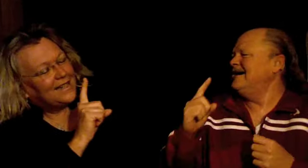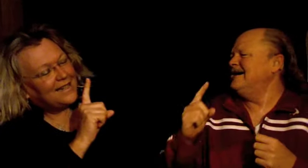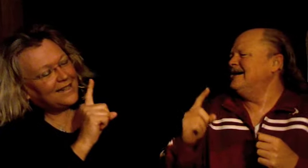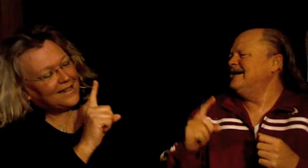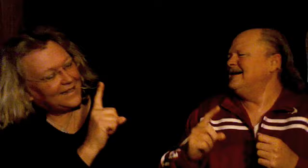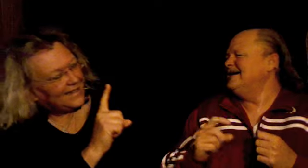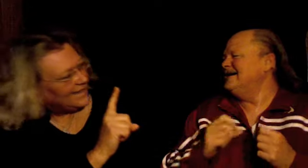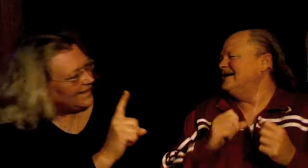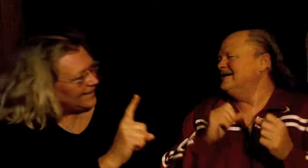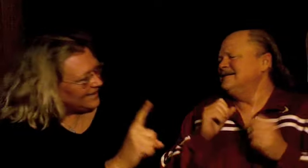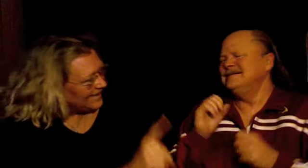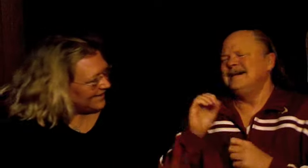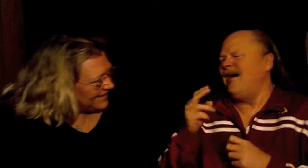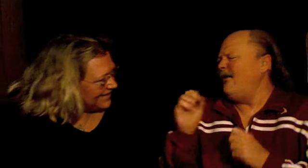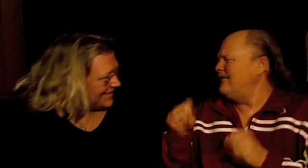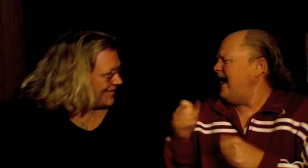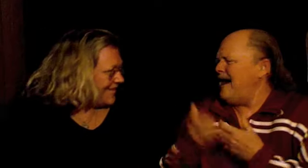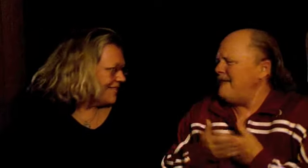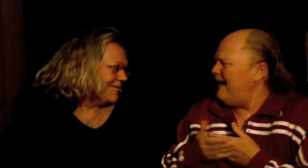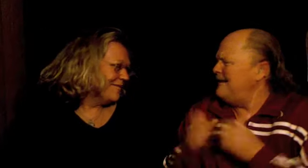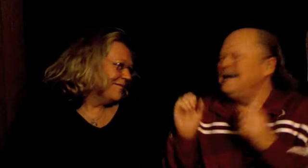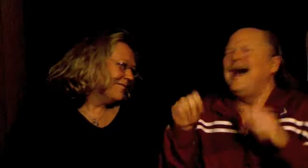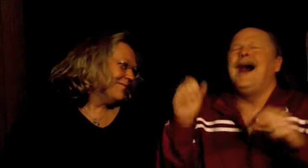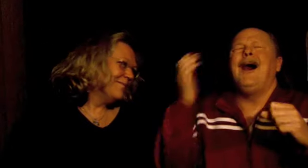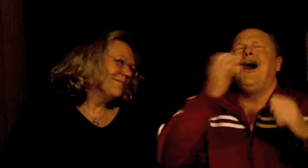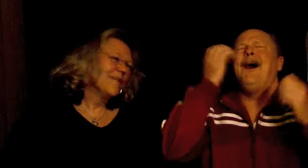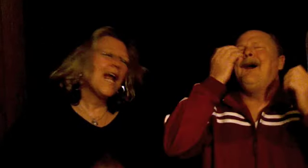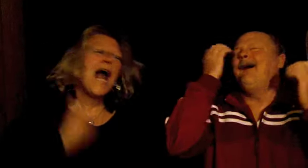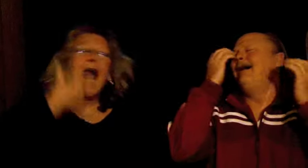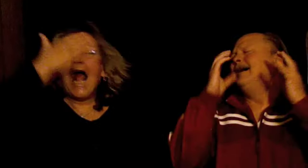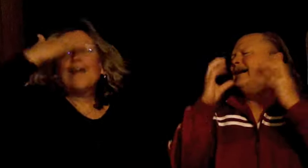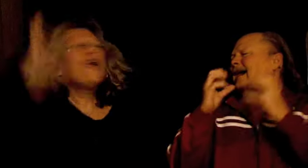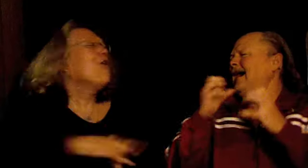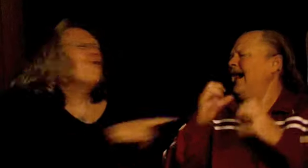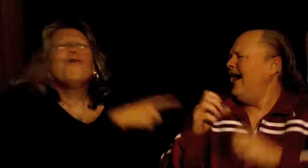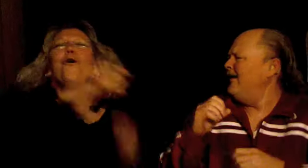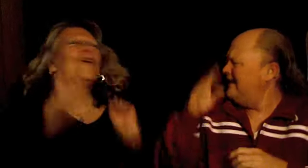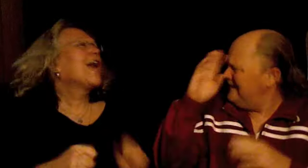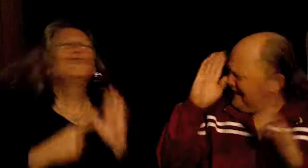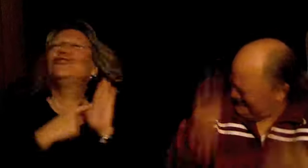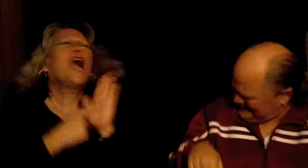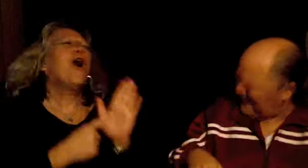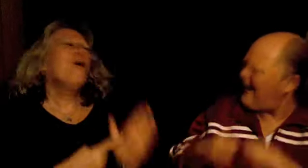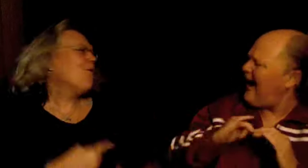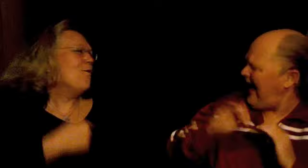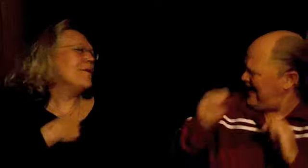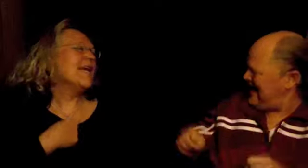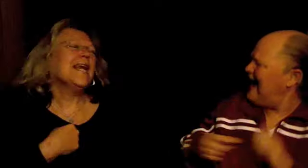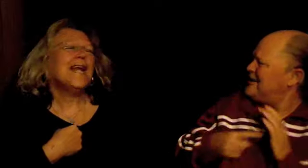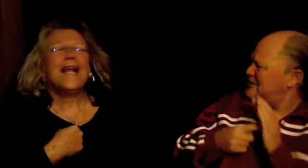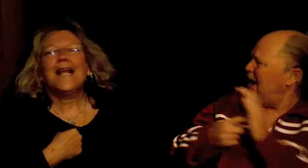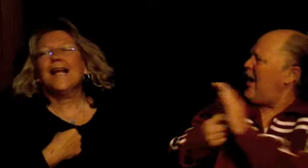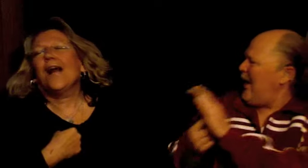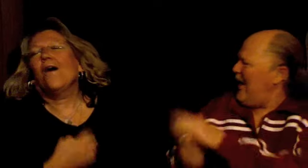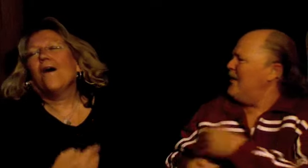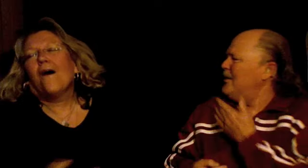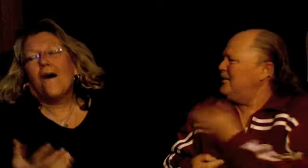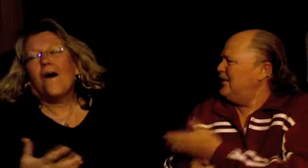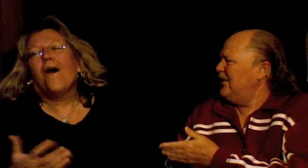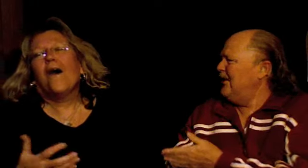I know you can show me I